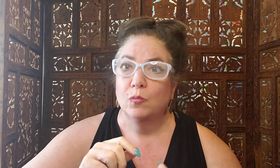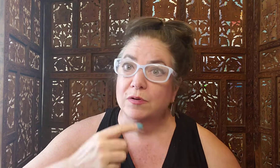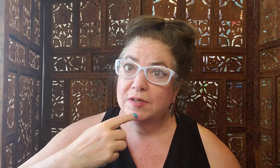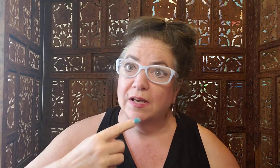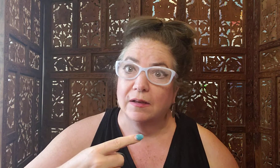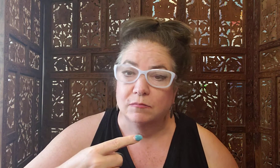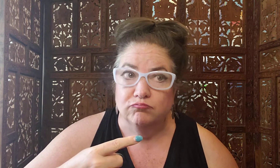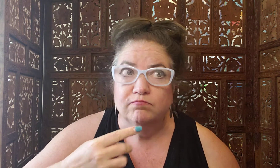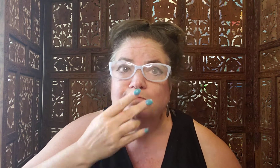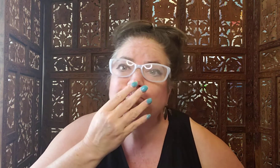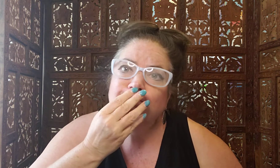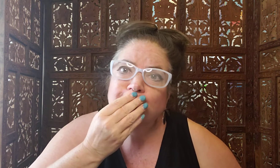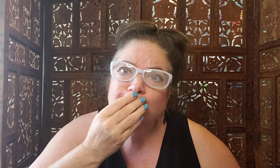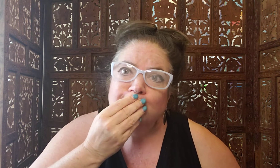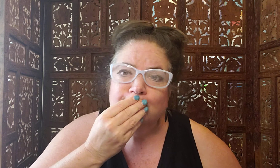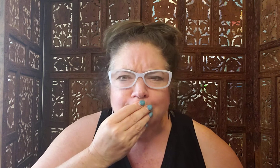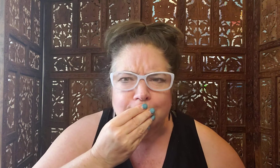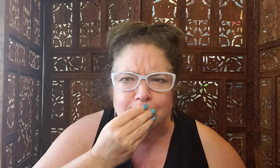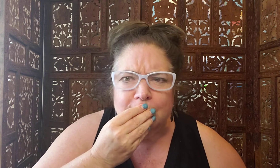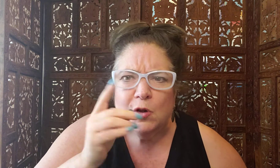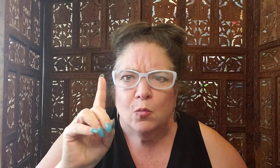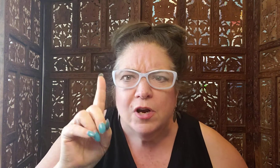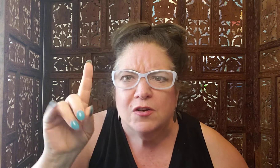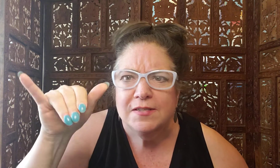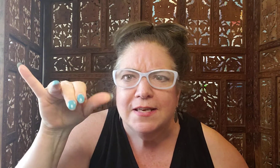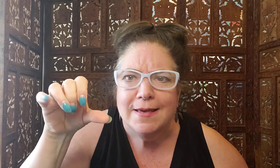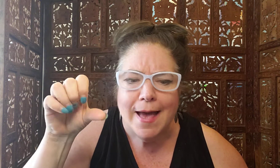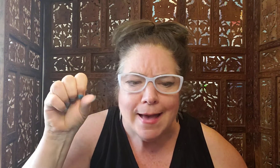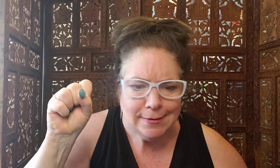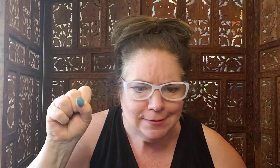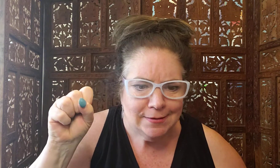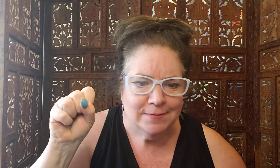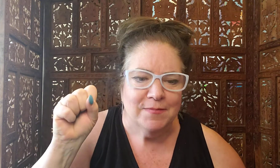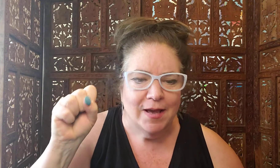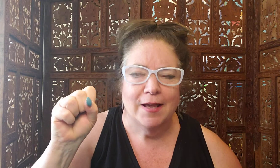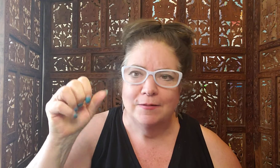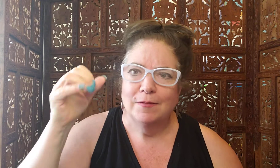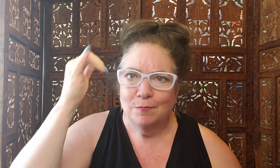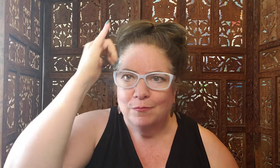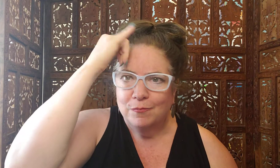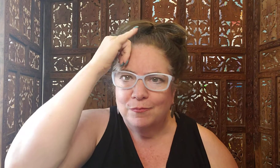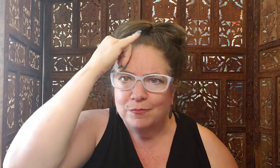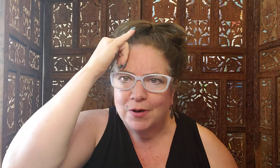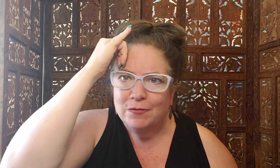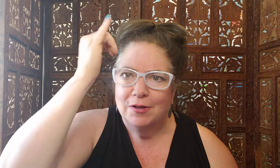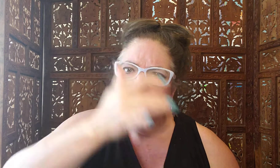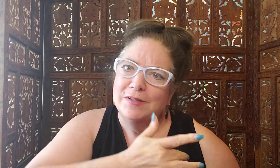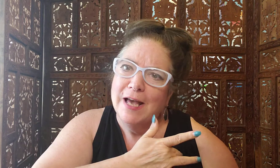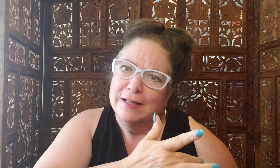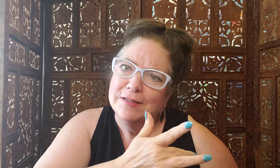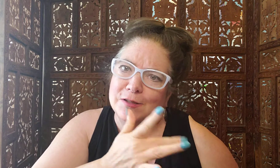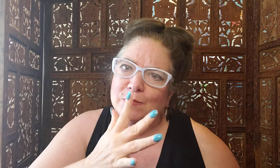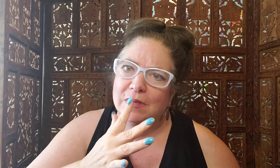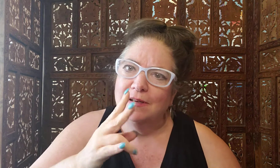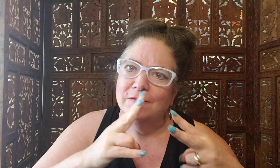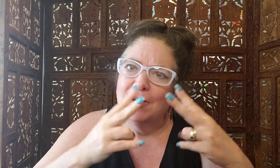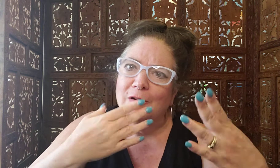We're saying, where is the yes? And Buffalo tends to be very